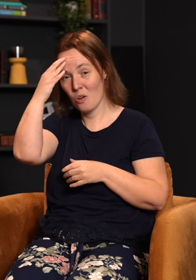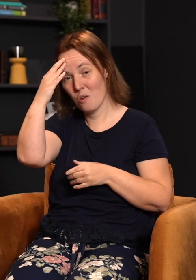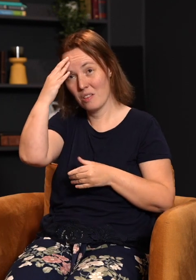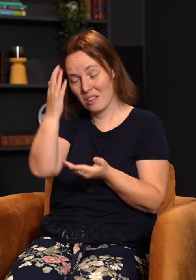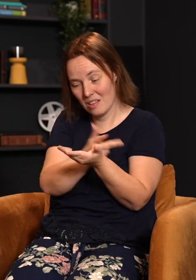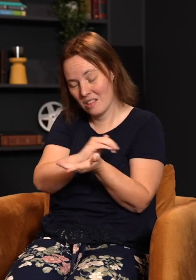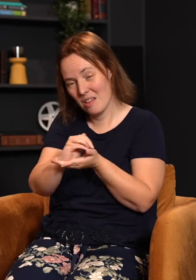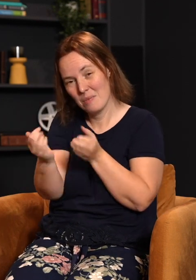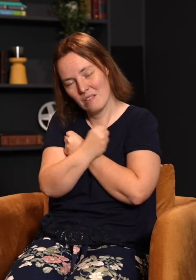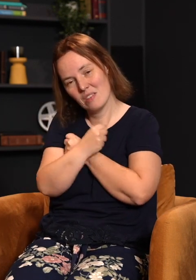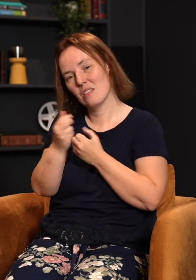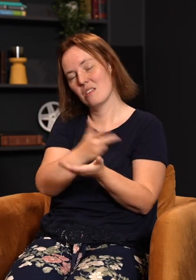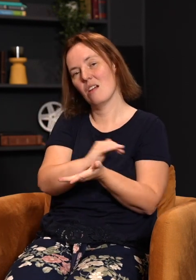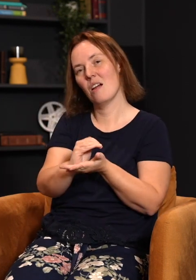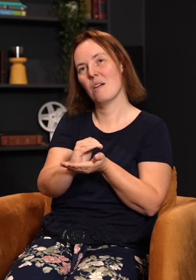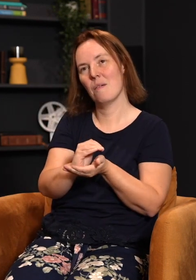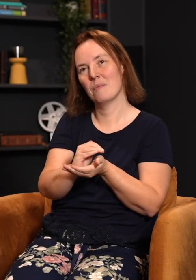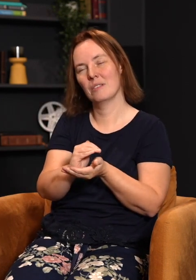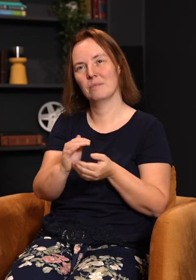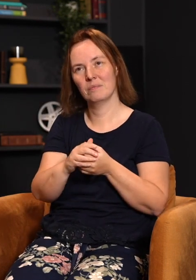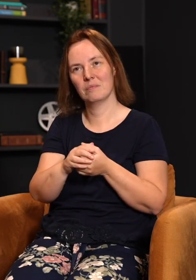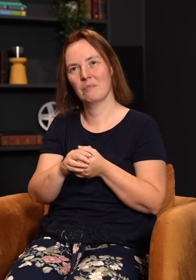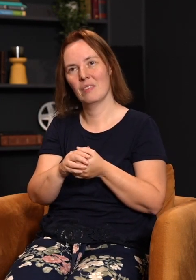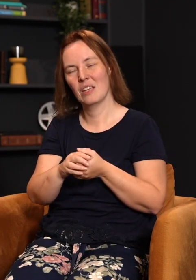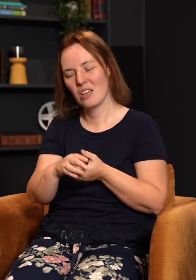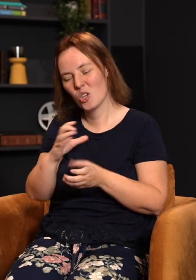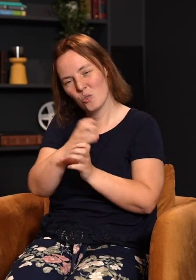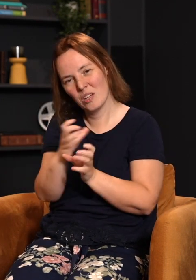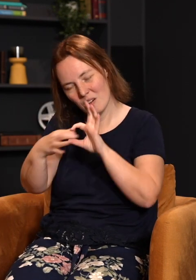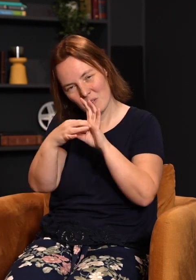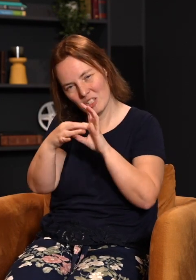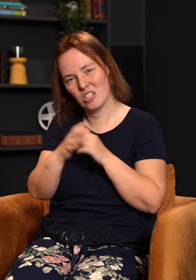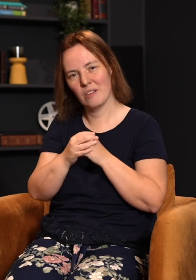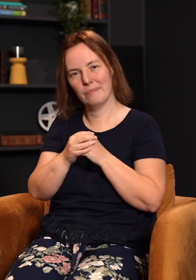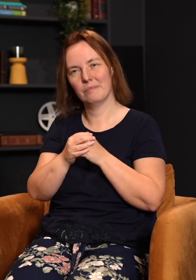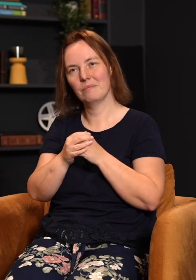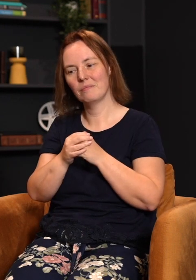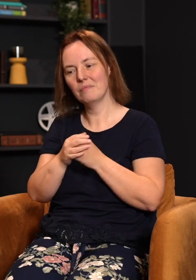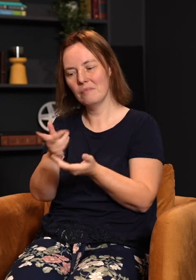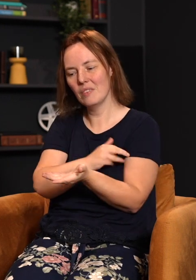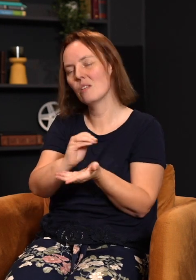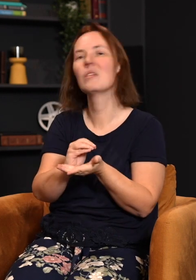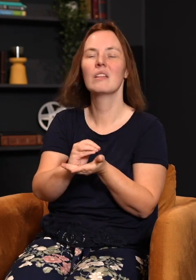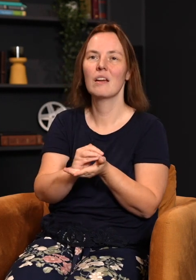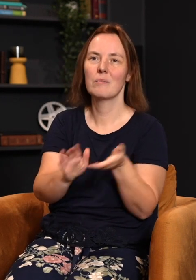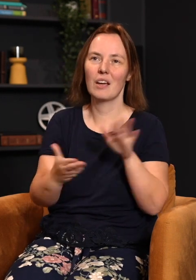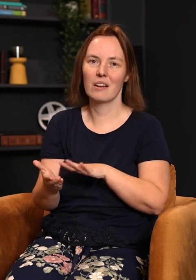get to know that lamb, love that lamb. Over the four days, your children is a pet to them. What God's doing is create an attachment. So when that lamb does die,